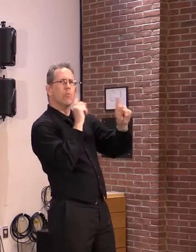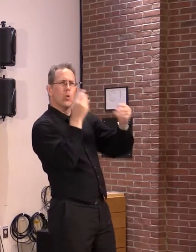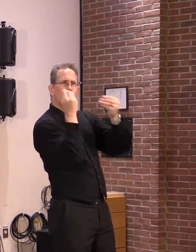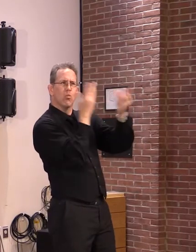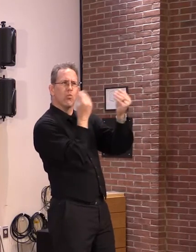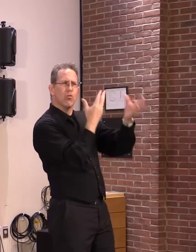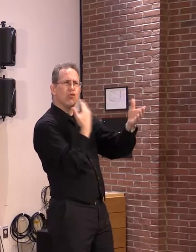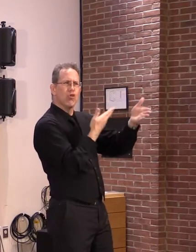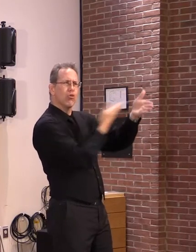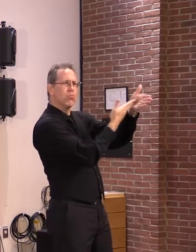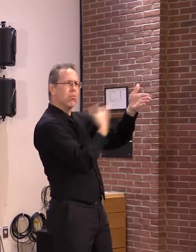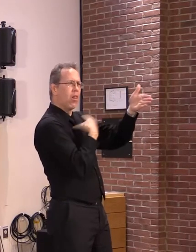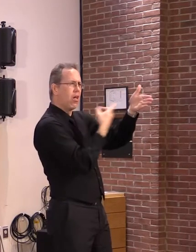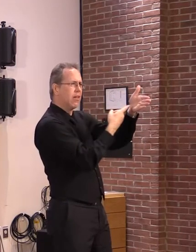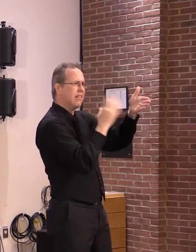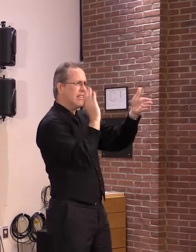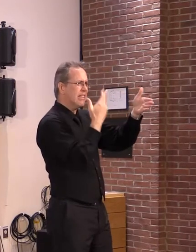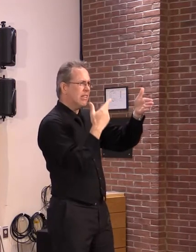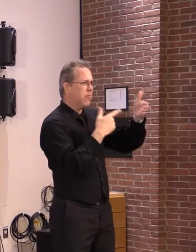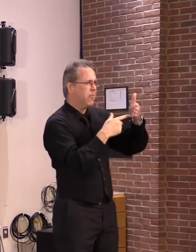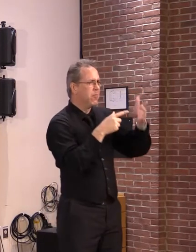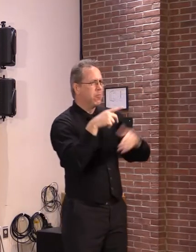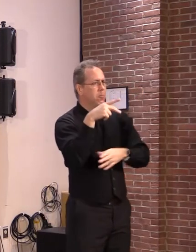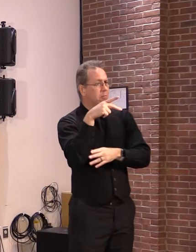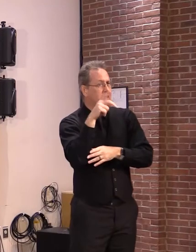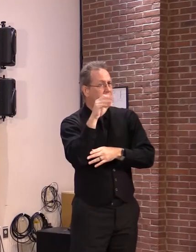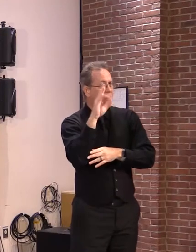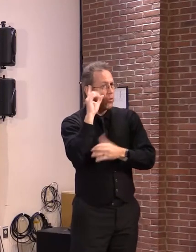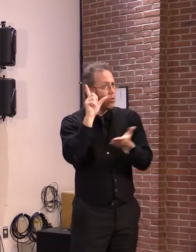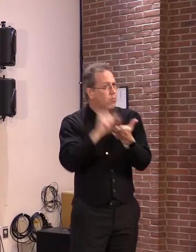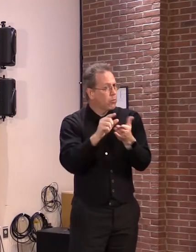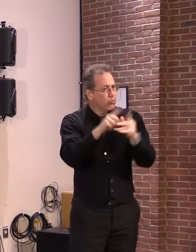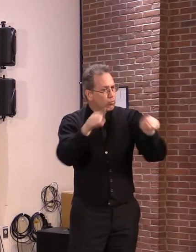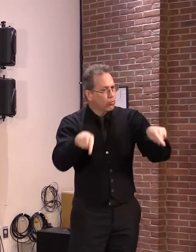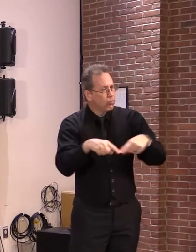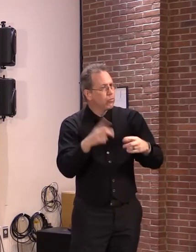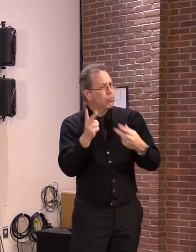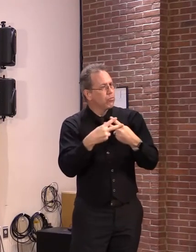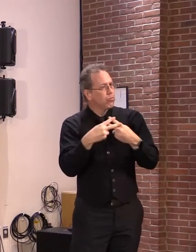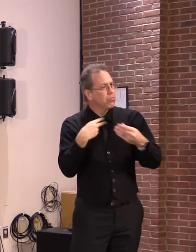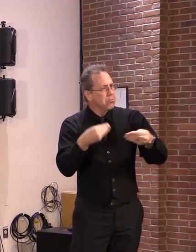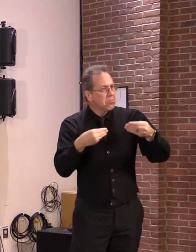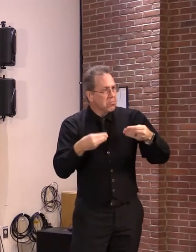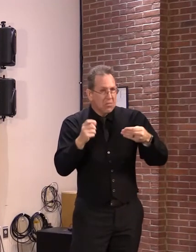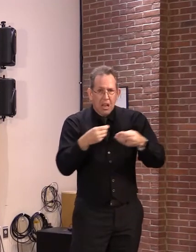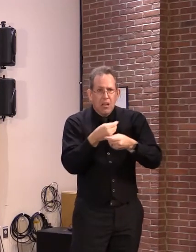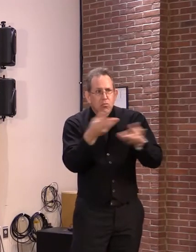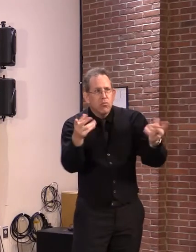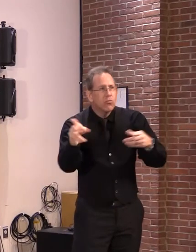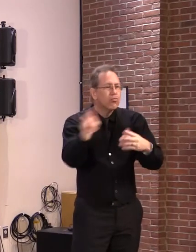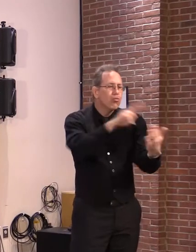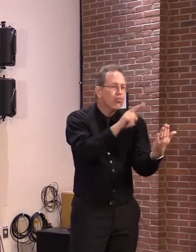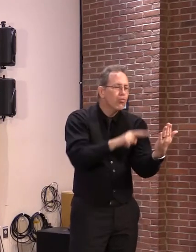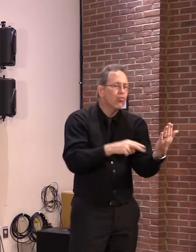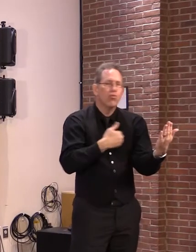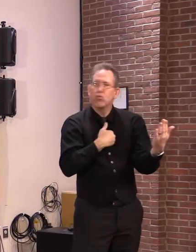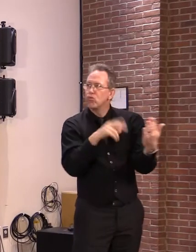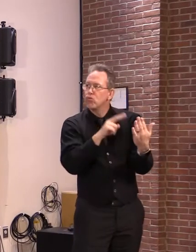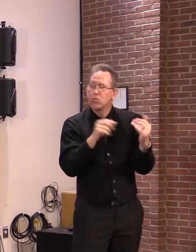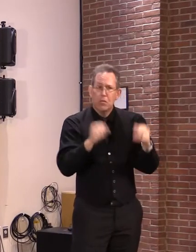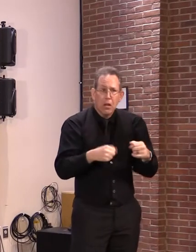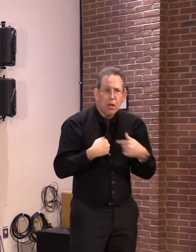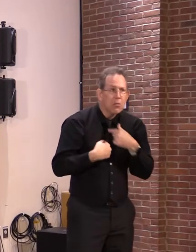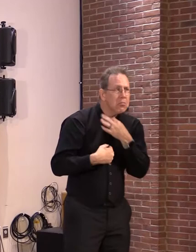format to me. Is there going to be kind of any specific effort to put it into interactive